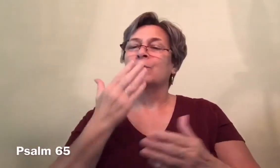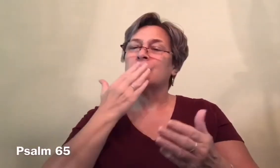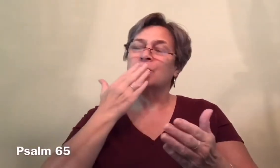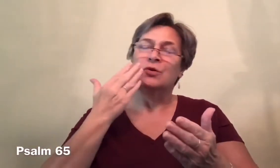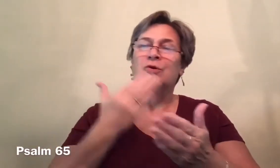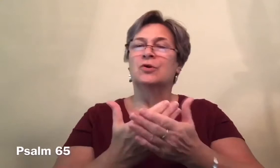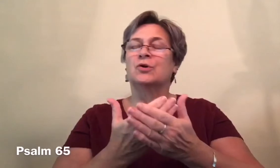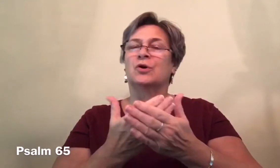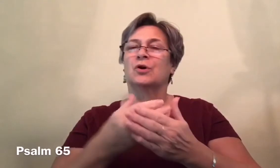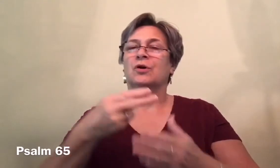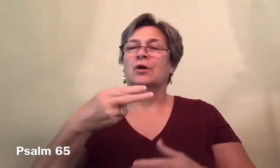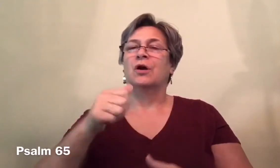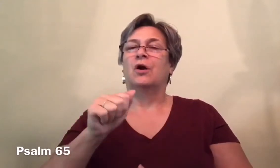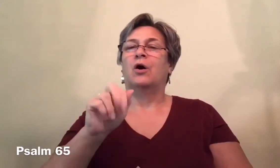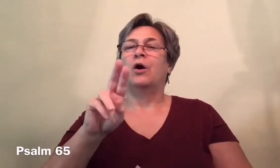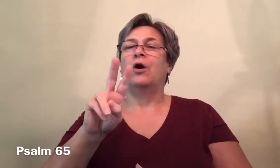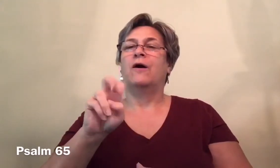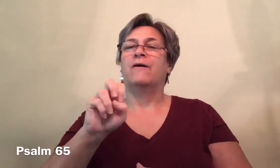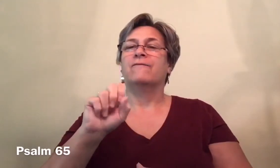fruitful harvest.